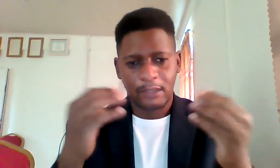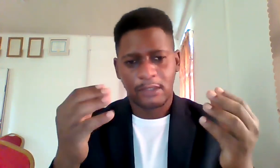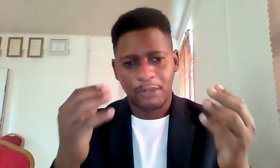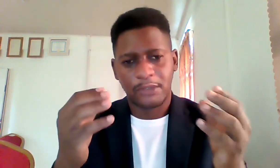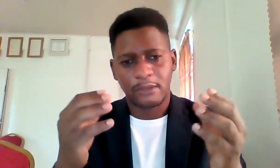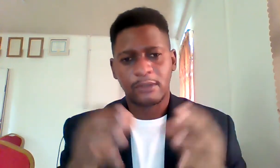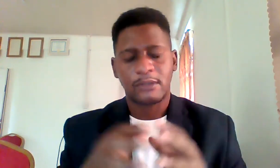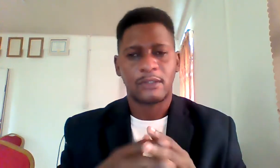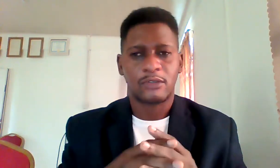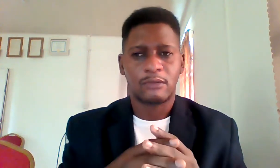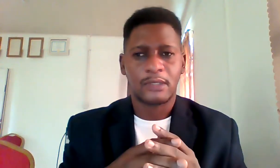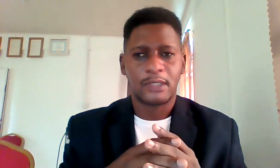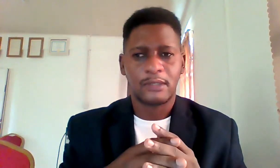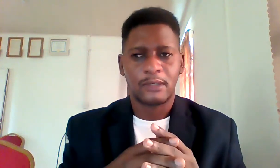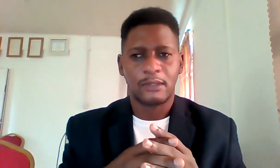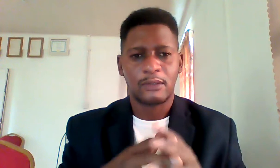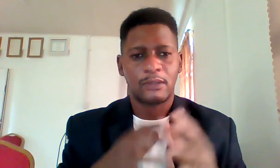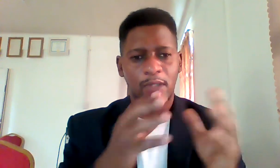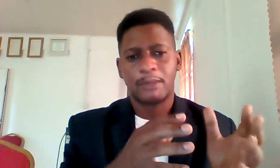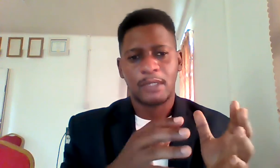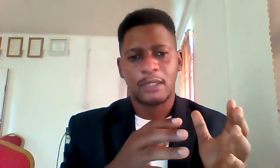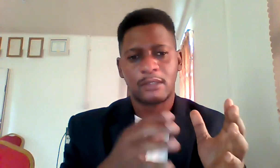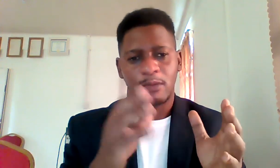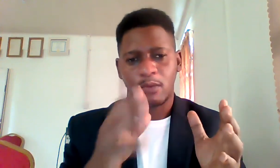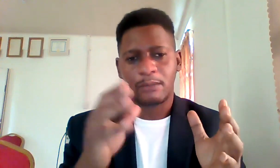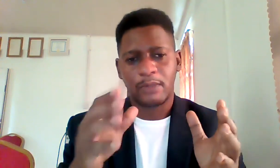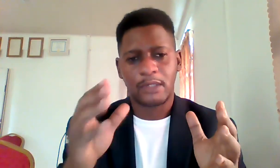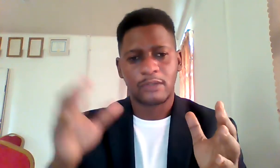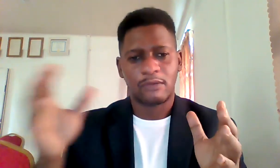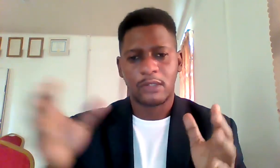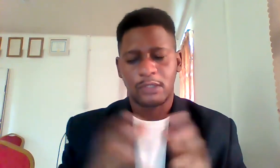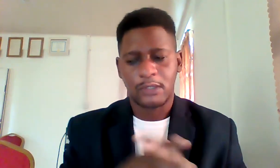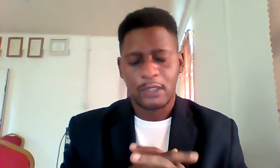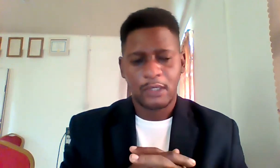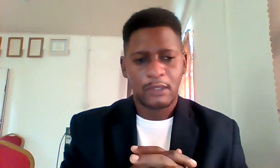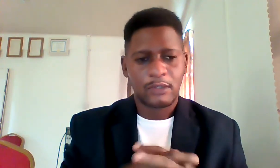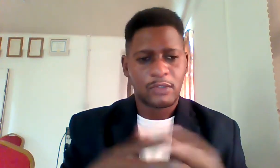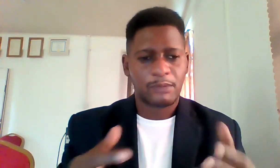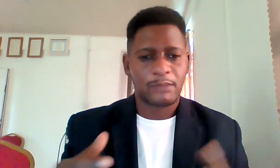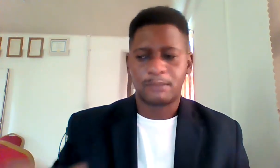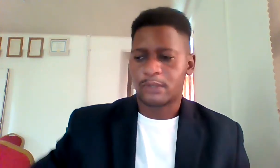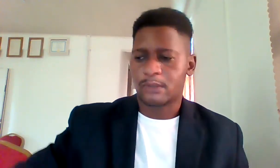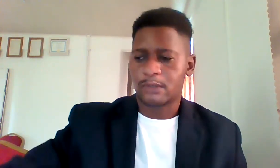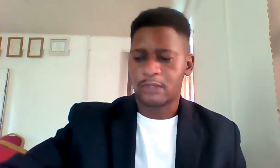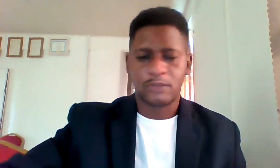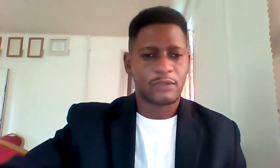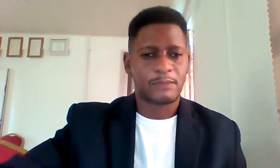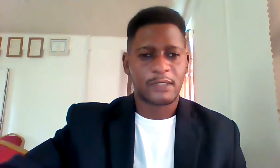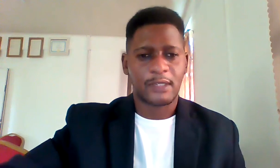discussions surrounding the wbs the work breakdown structure do permit me to introduce myself